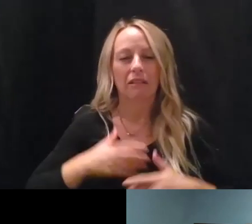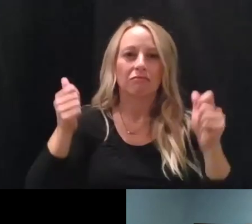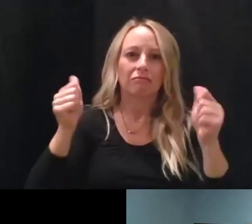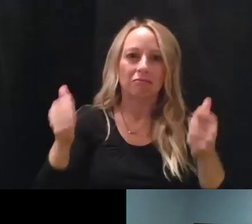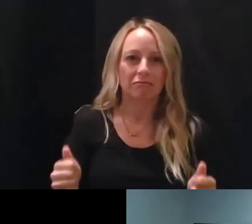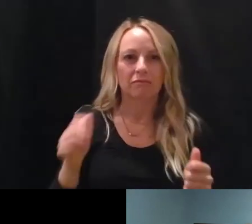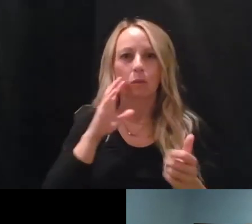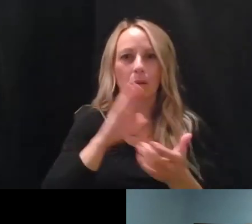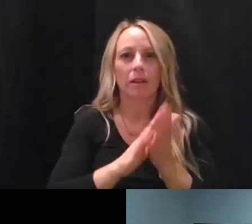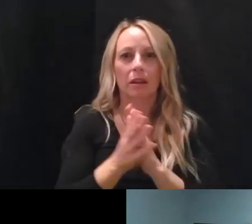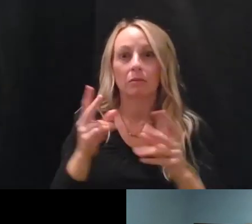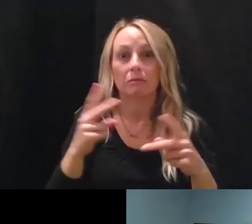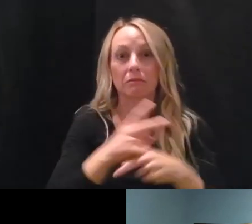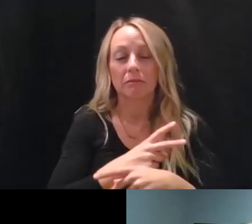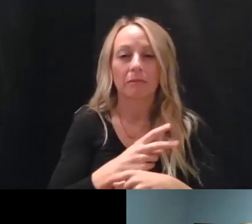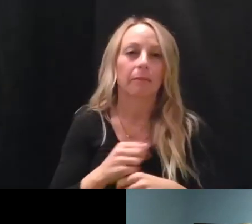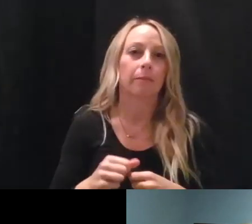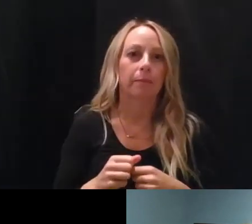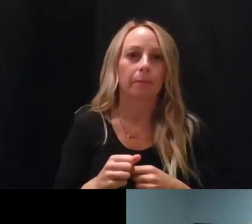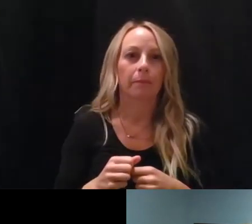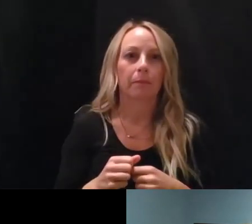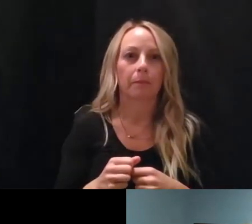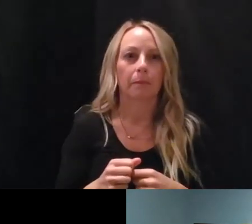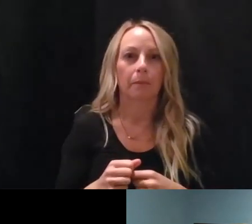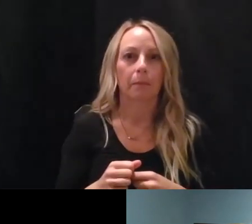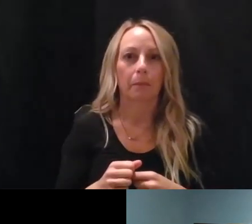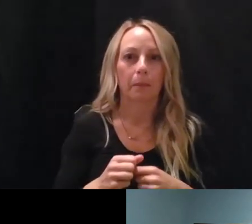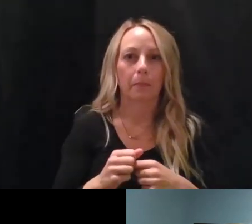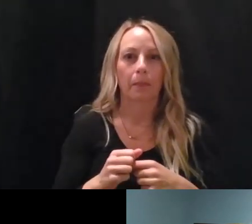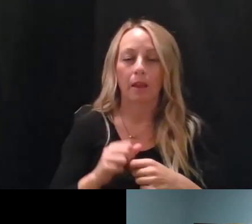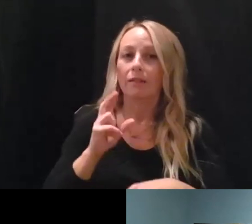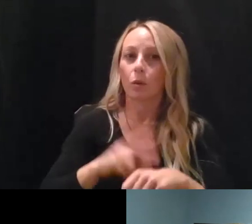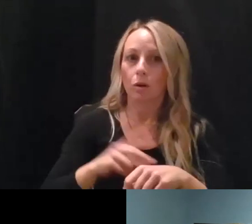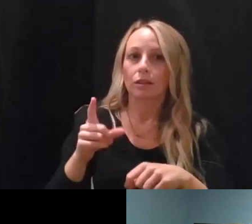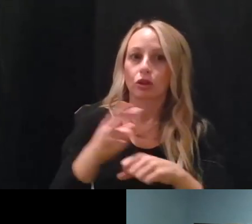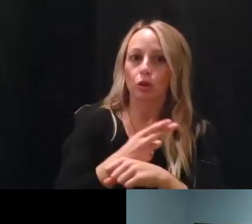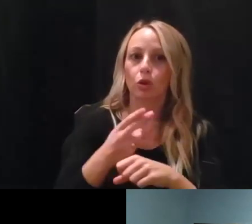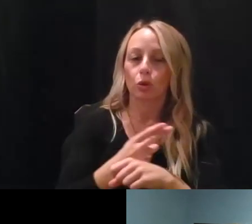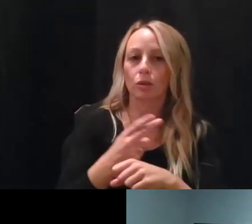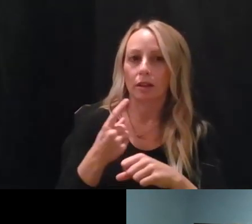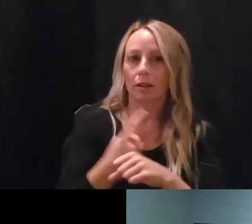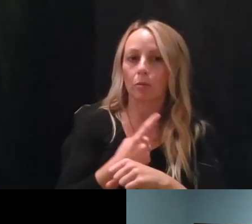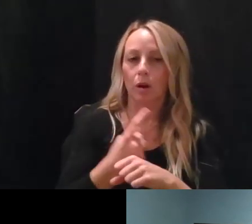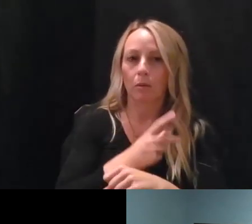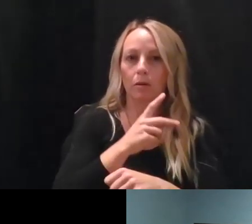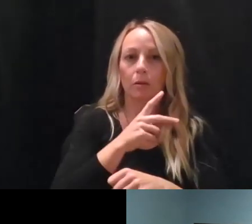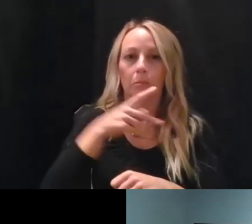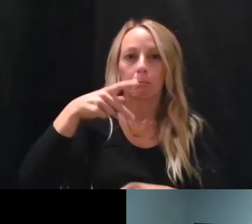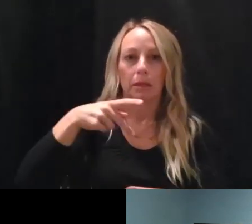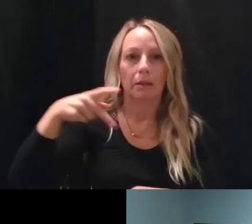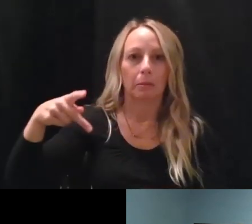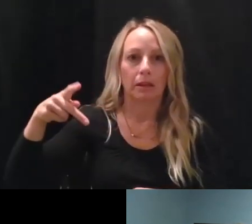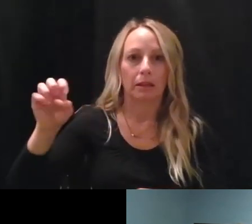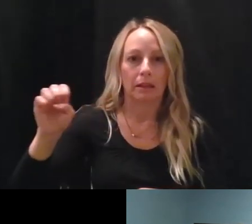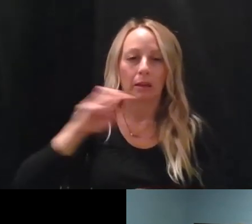talking about with the frequent transplanting. Of course, they are using the proper personal protective equipment, and